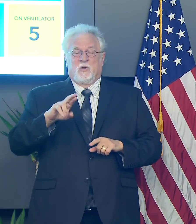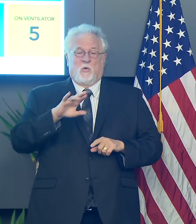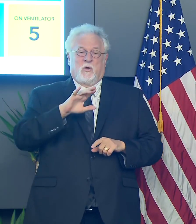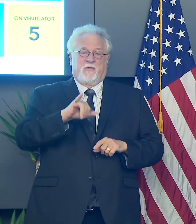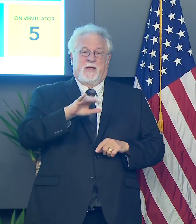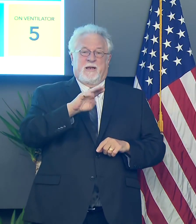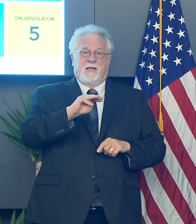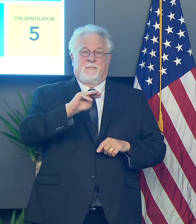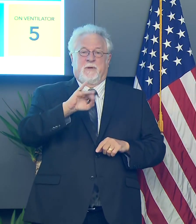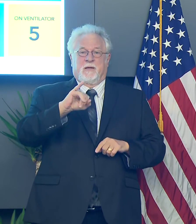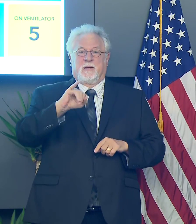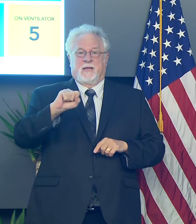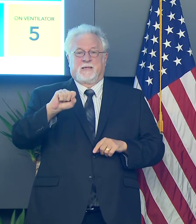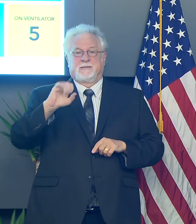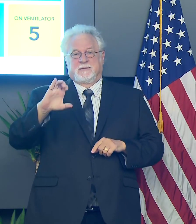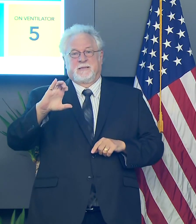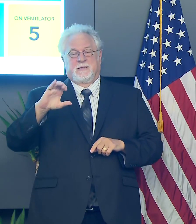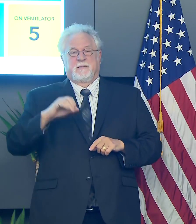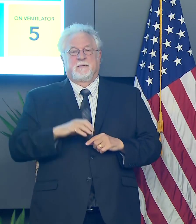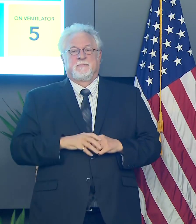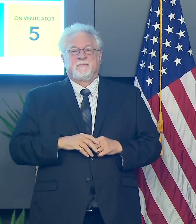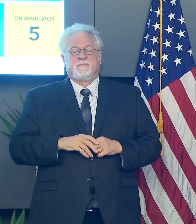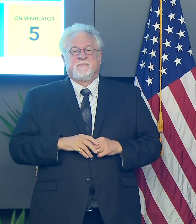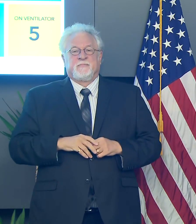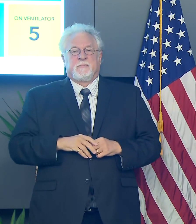-system inflammatory, uh, syndrome.